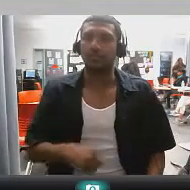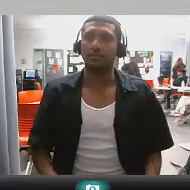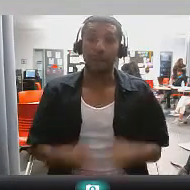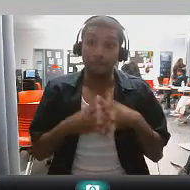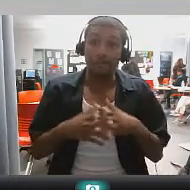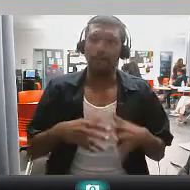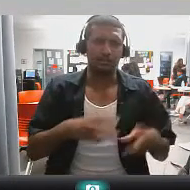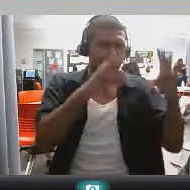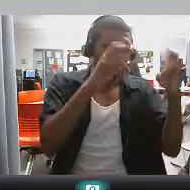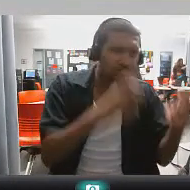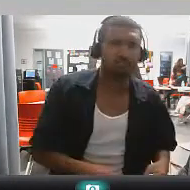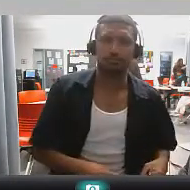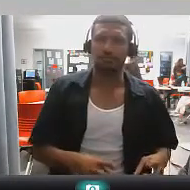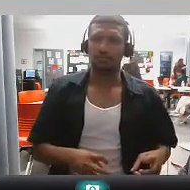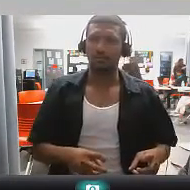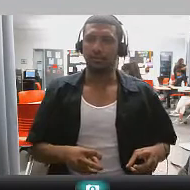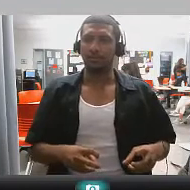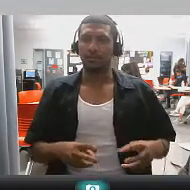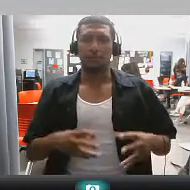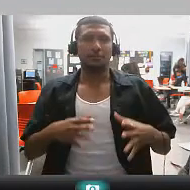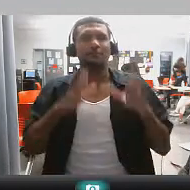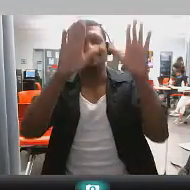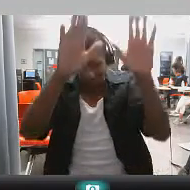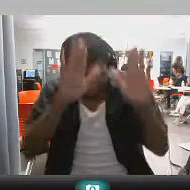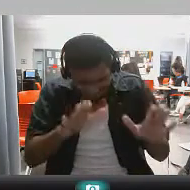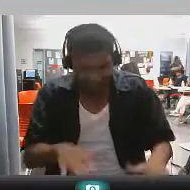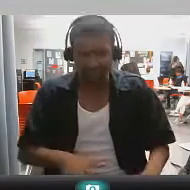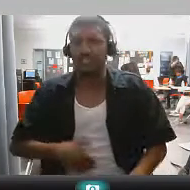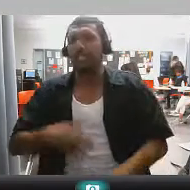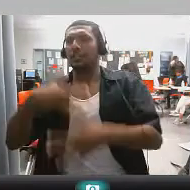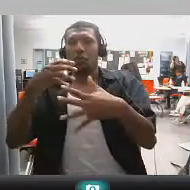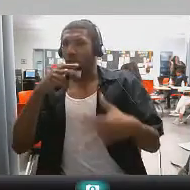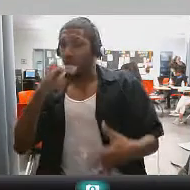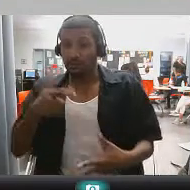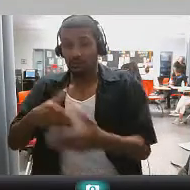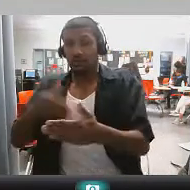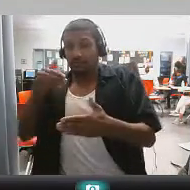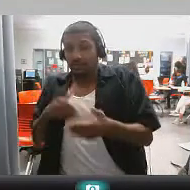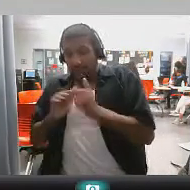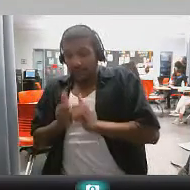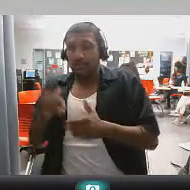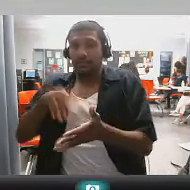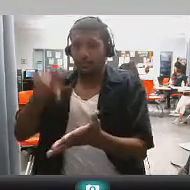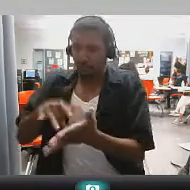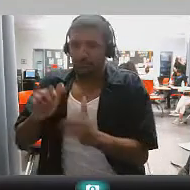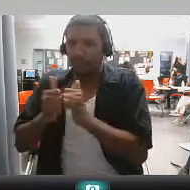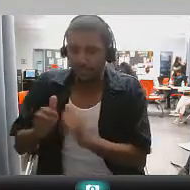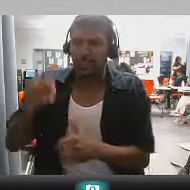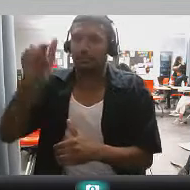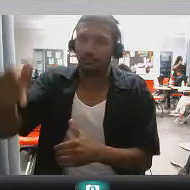analyze them you you worship them you you watch the game before the game You watch the game after the game you talk about what might